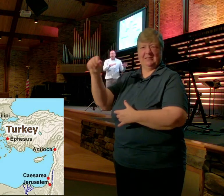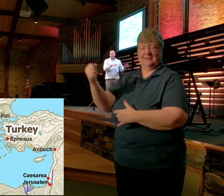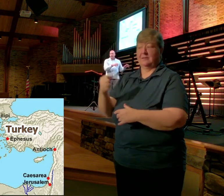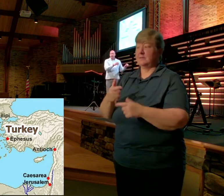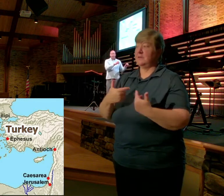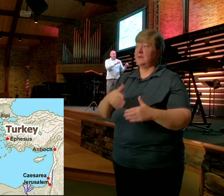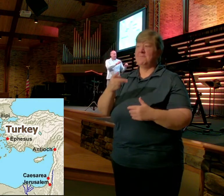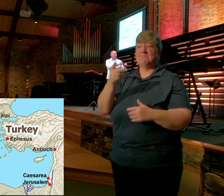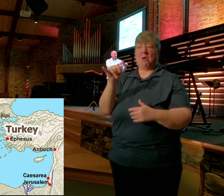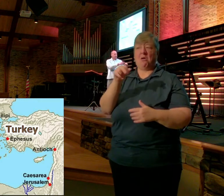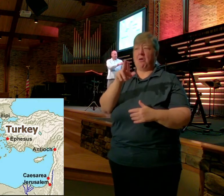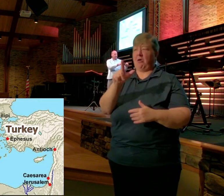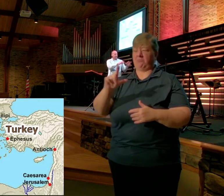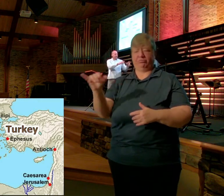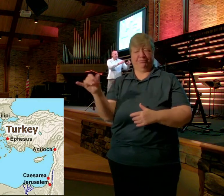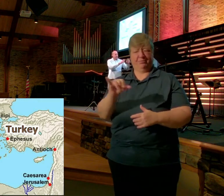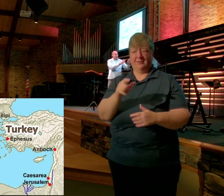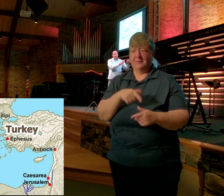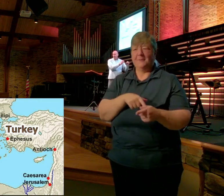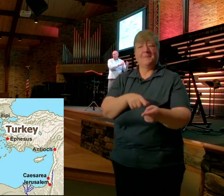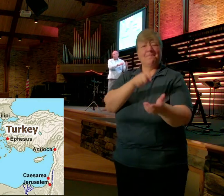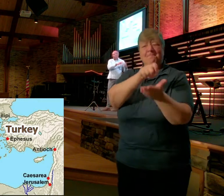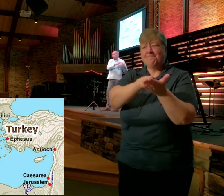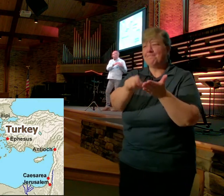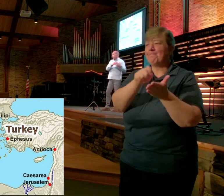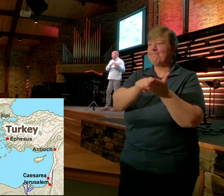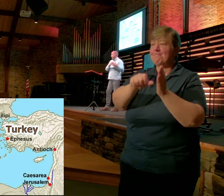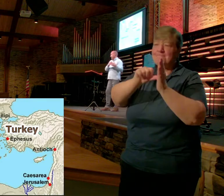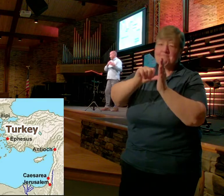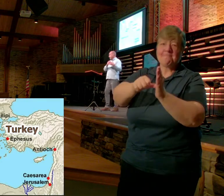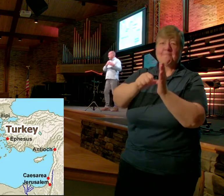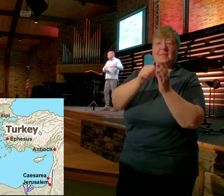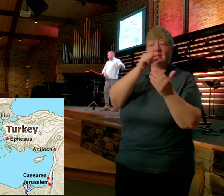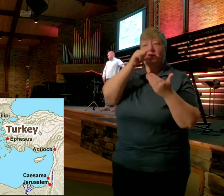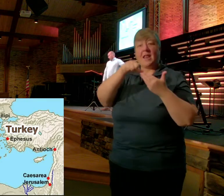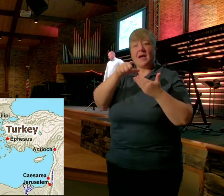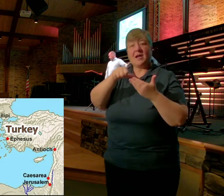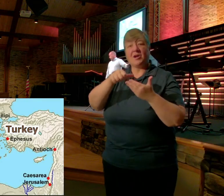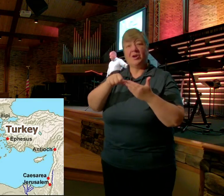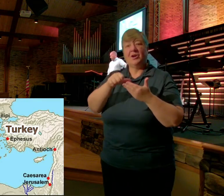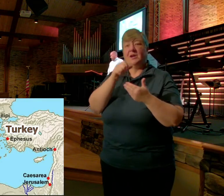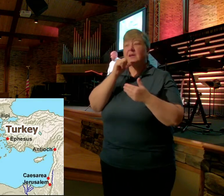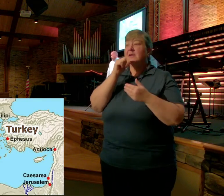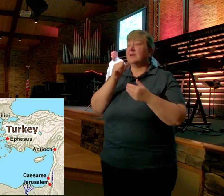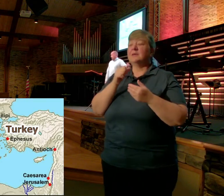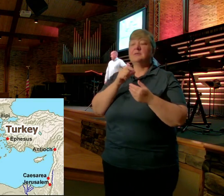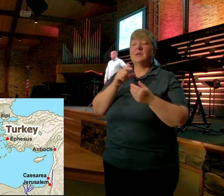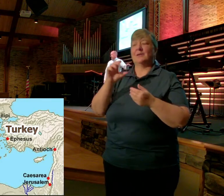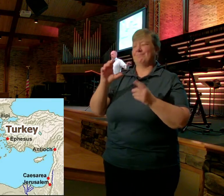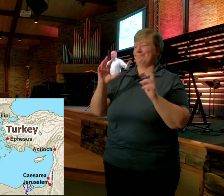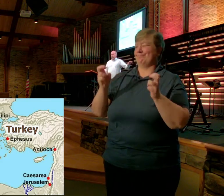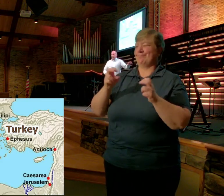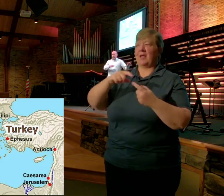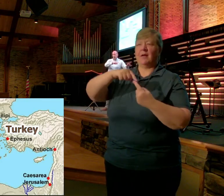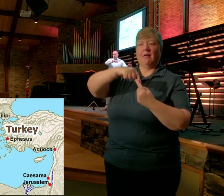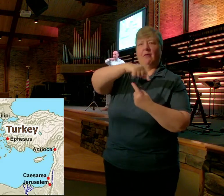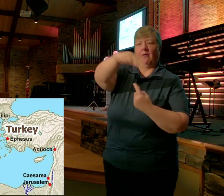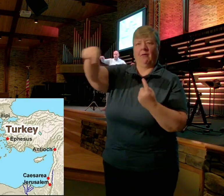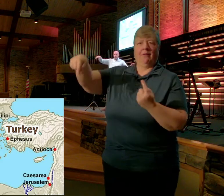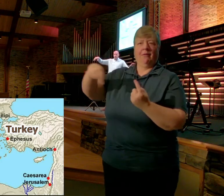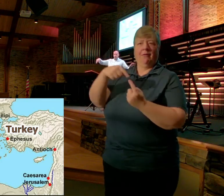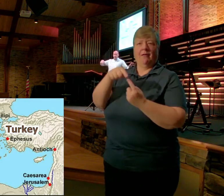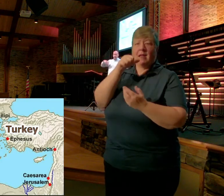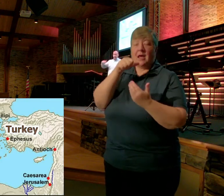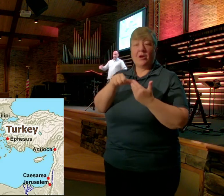founded this church And he wrote this letter to them But it's a circular letter So it didn't just go to the church in Ephesus But